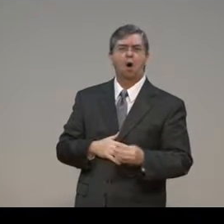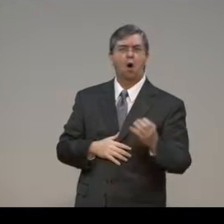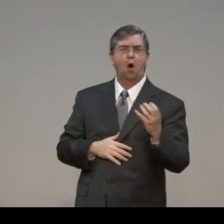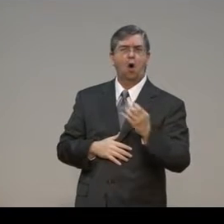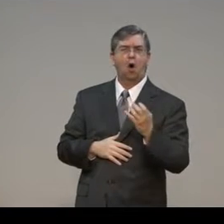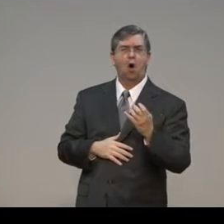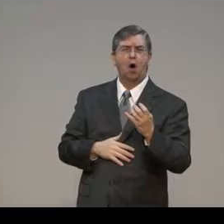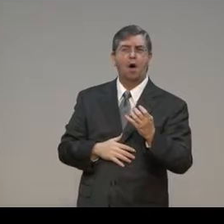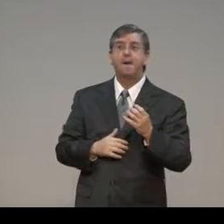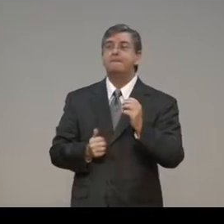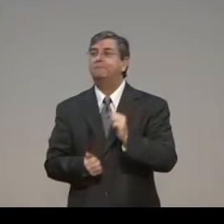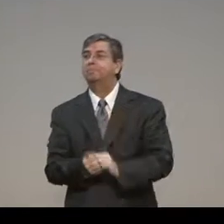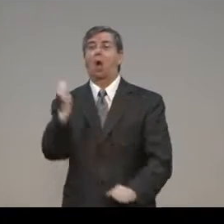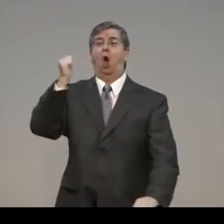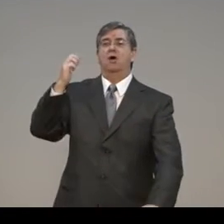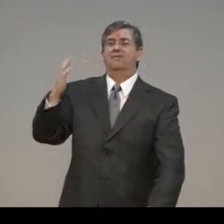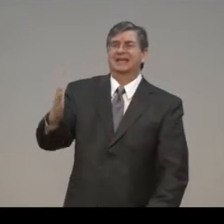grace is sufficient.